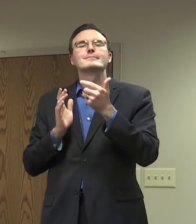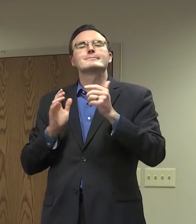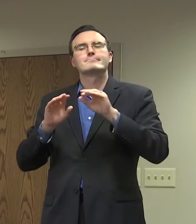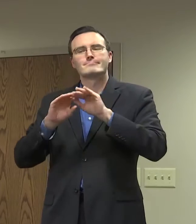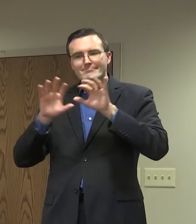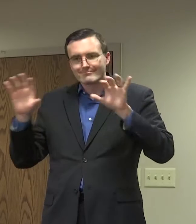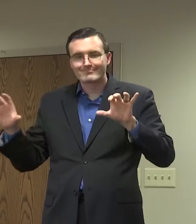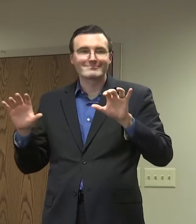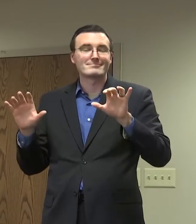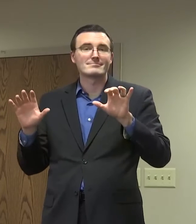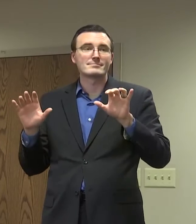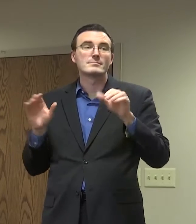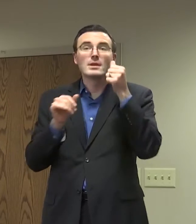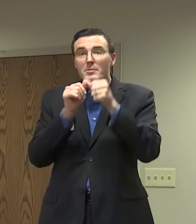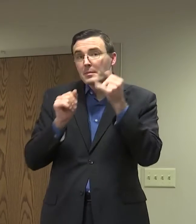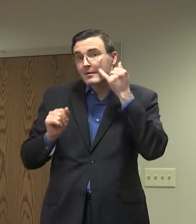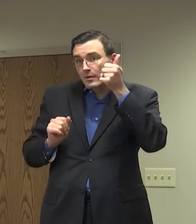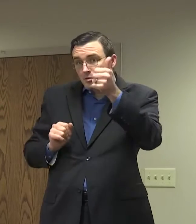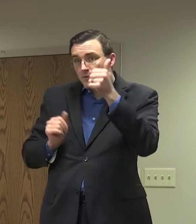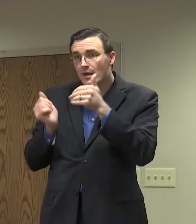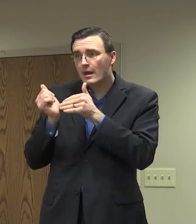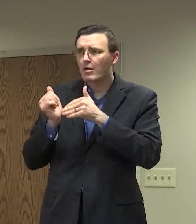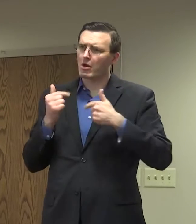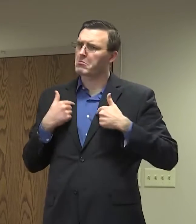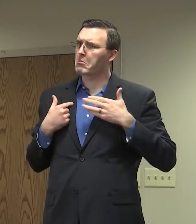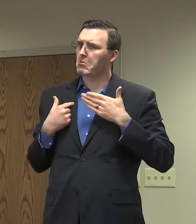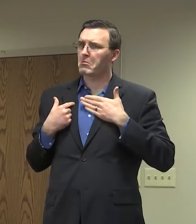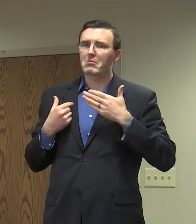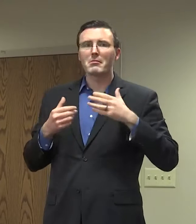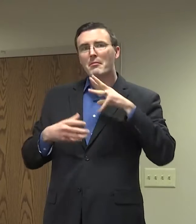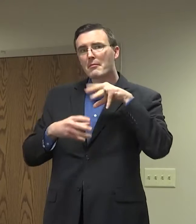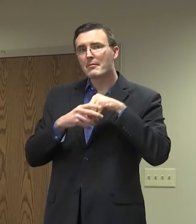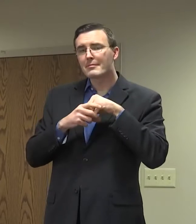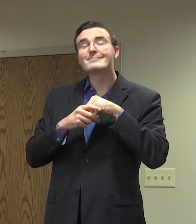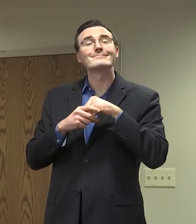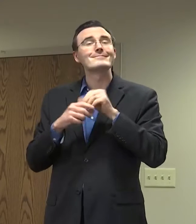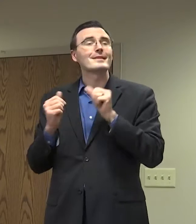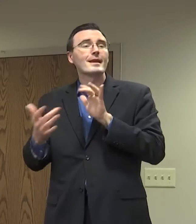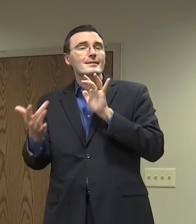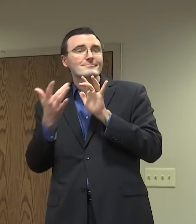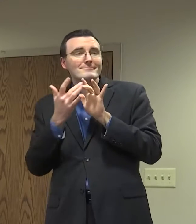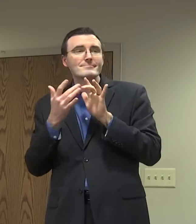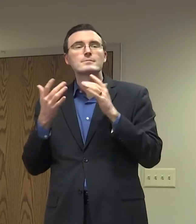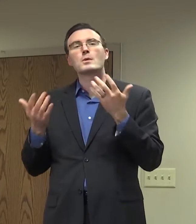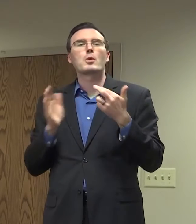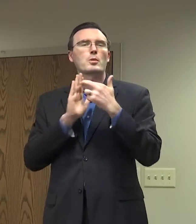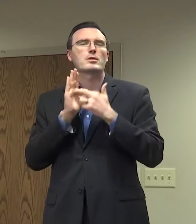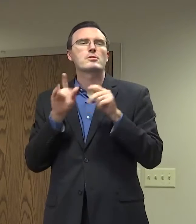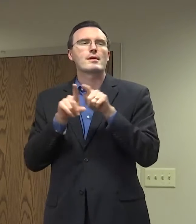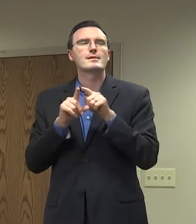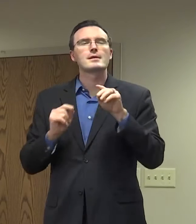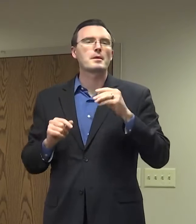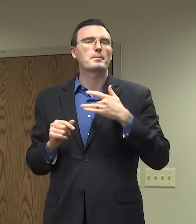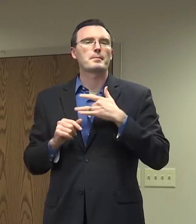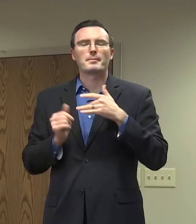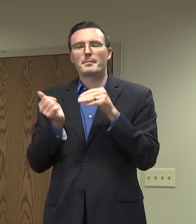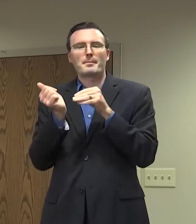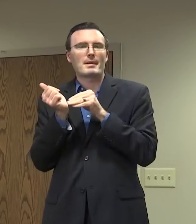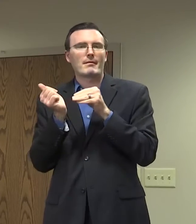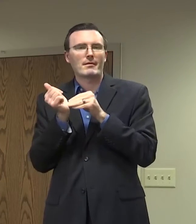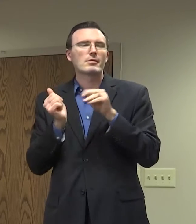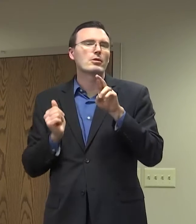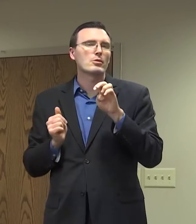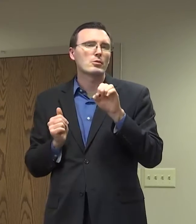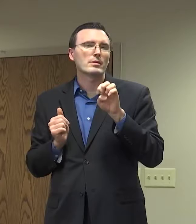members, please reach out through our COVID-19 hotline or register as a Medical Reserve Corps volunteer. This is truly an all